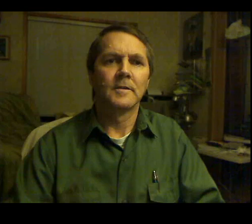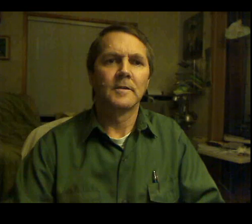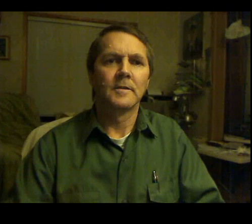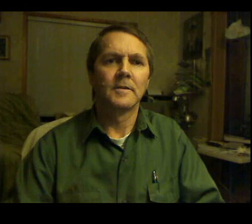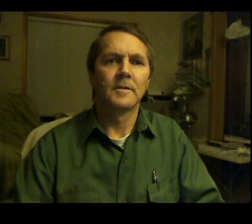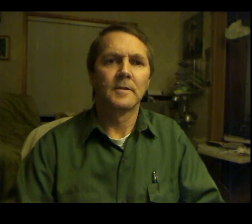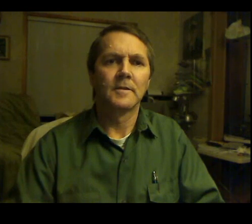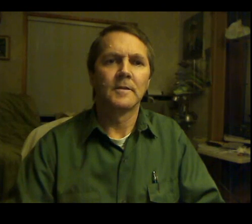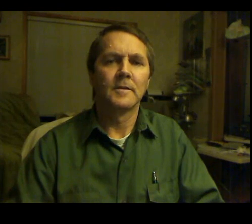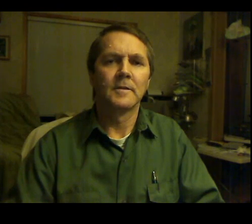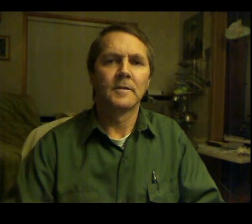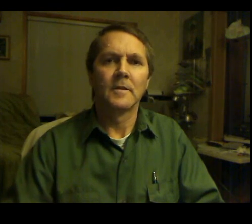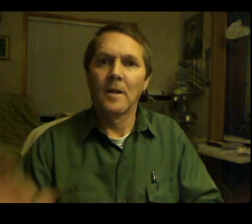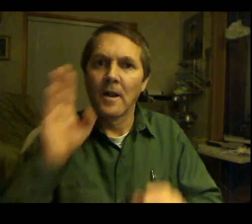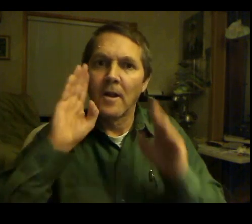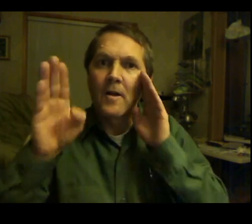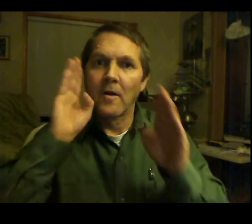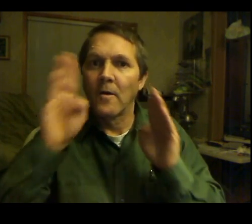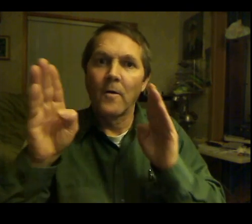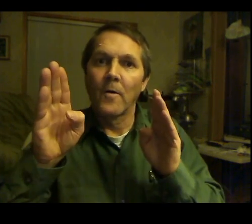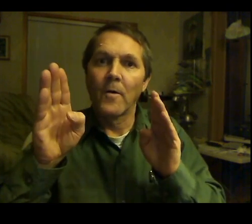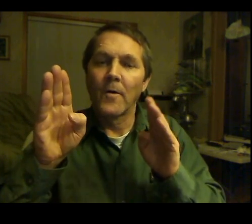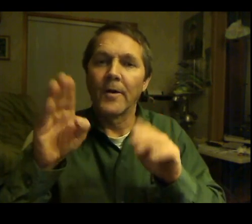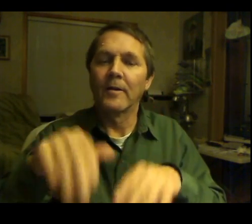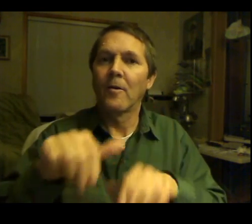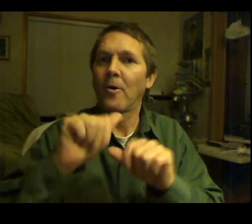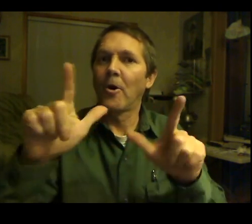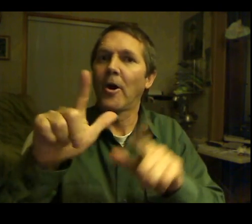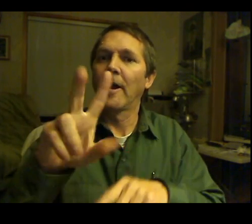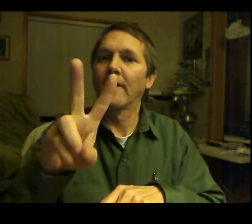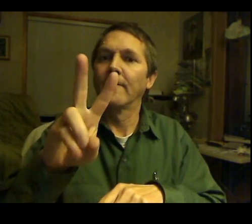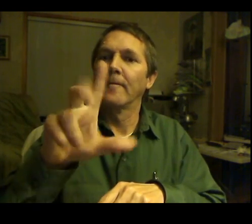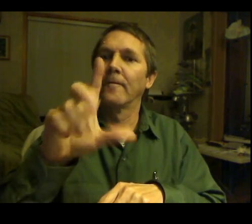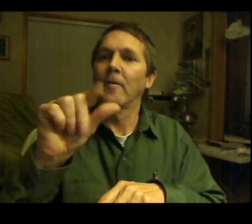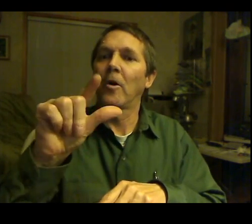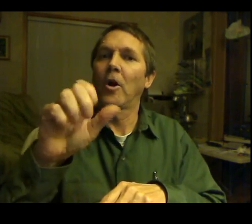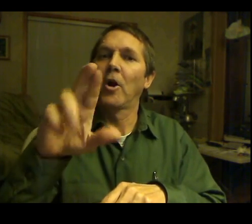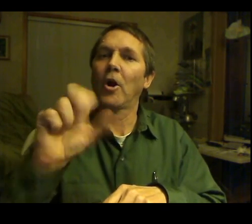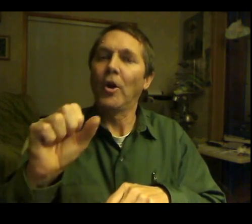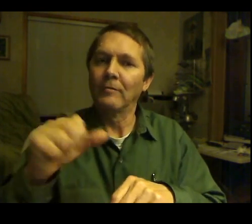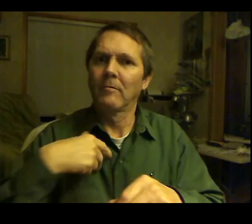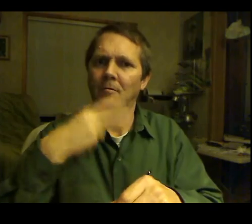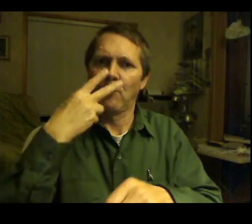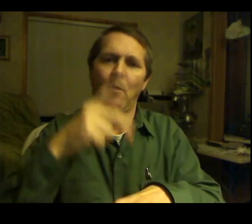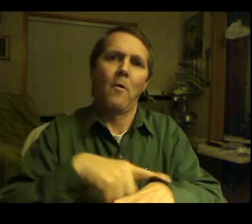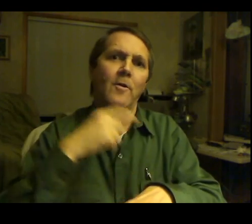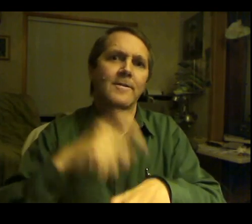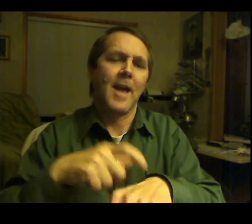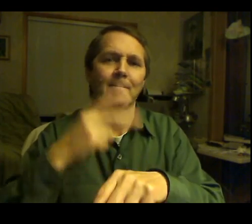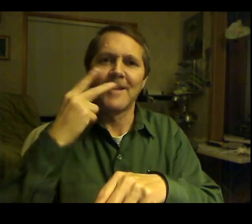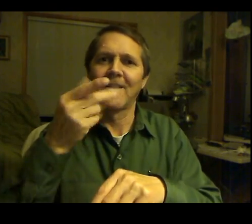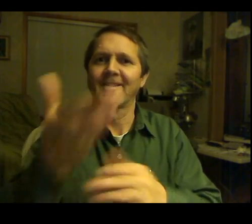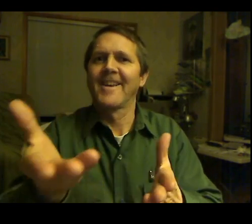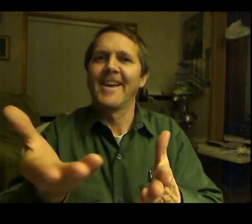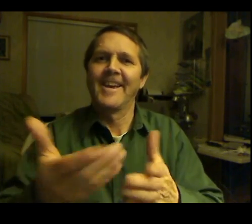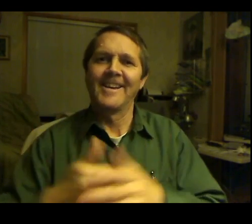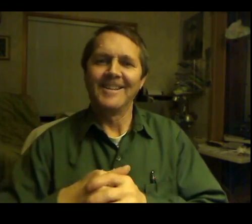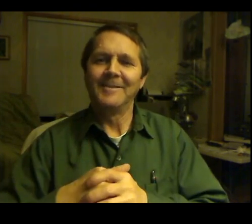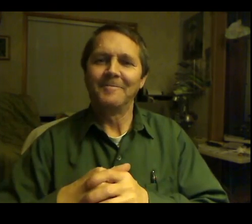Larry, the chance of our kids enjoying the standard of living we had, if we don't own this next great global industry, PT, the way we own IT, information